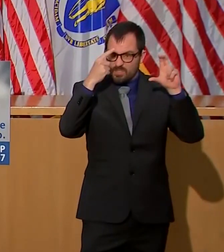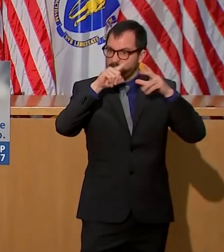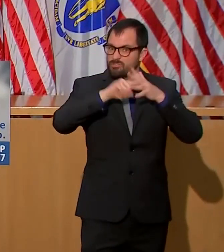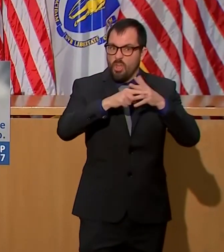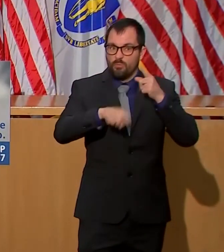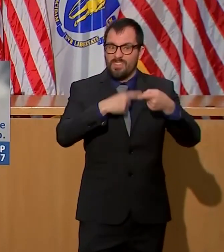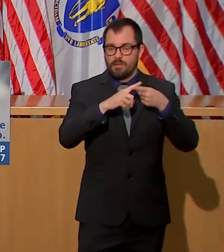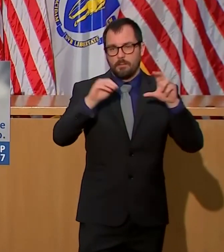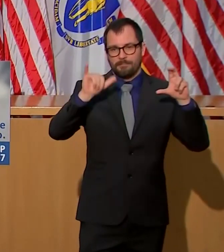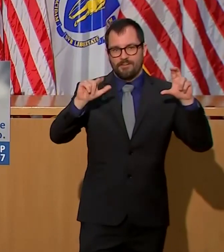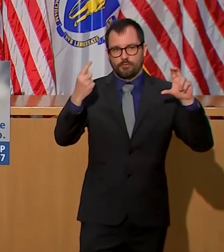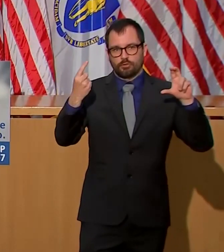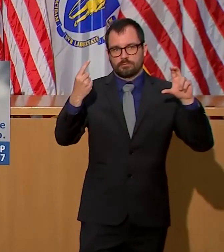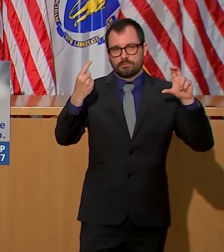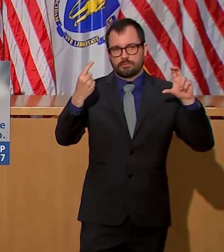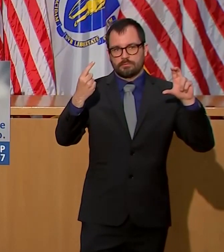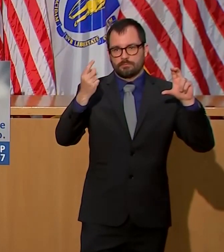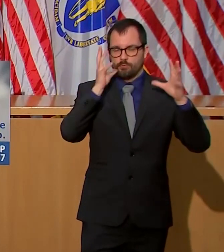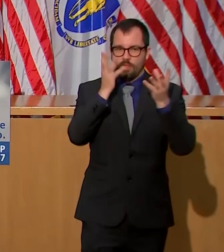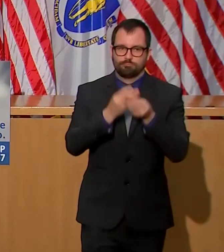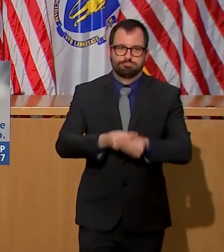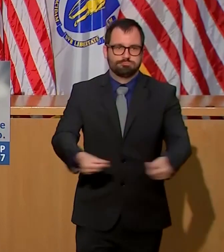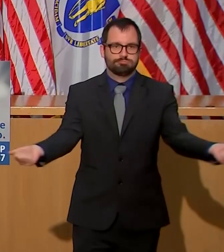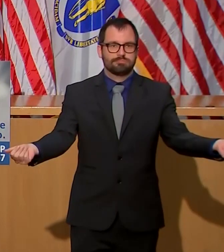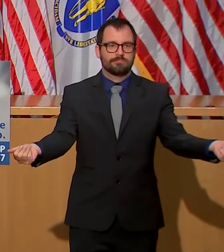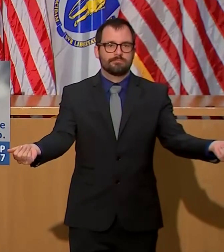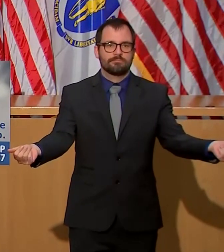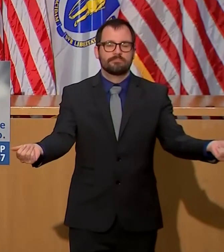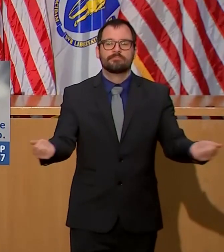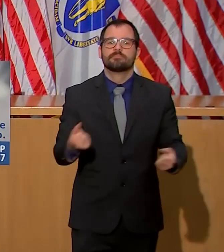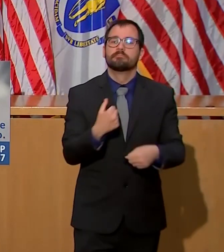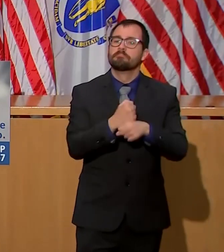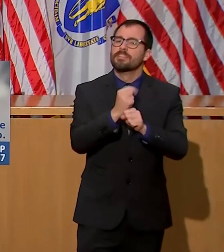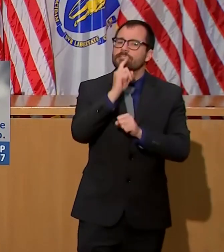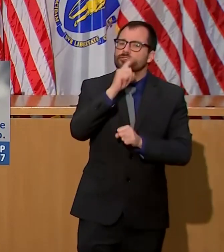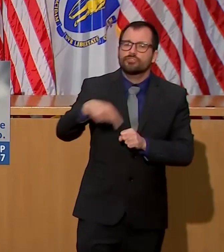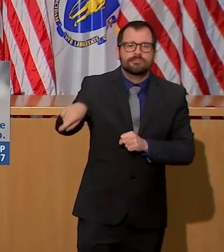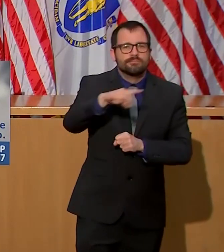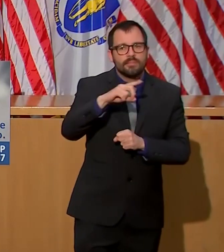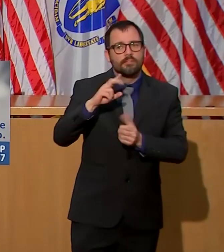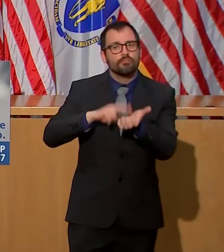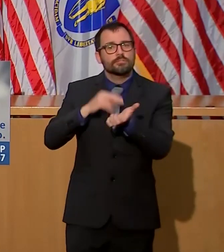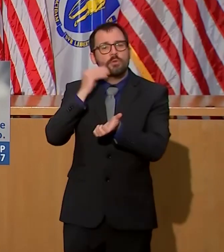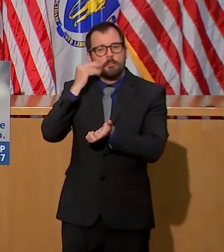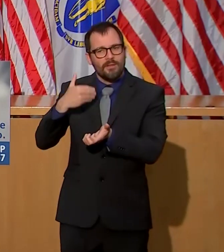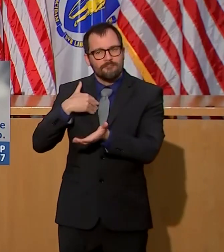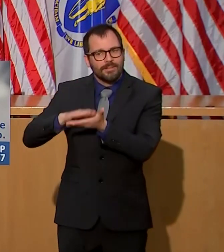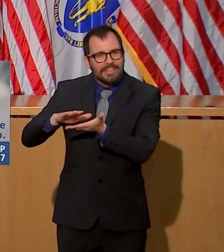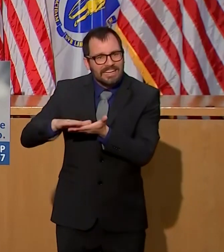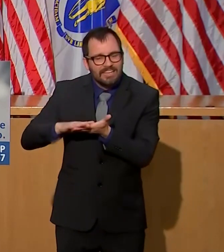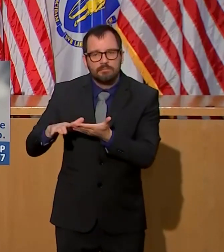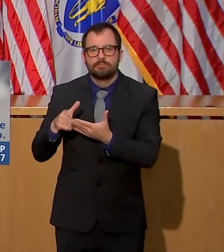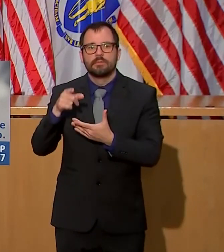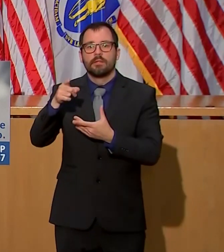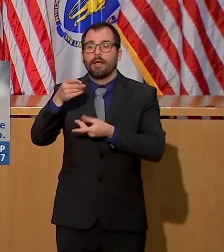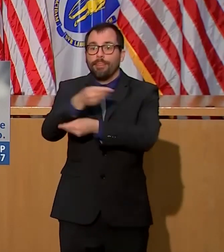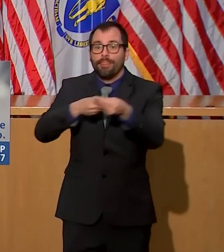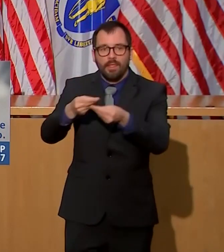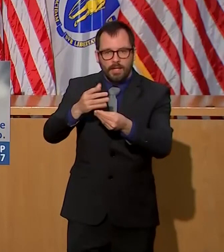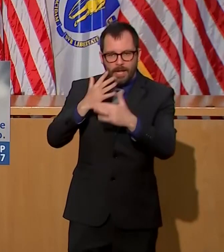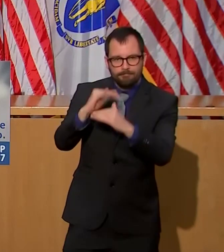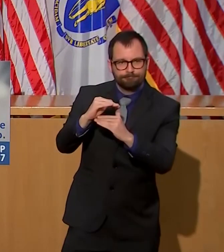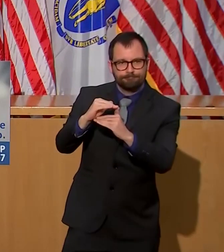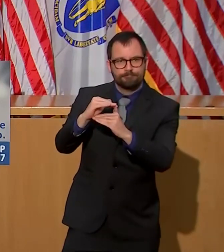equipment, and other support services. These funds will be allocated to nursing homes that are meeting a benchmark for certain criteria